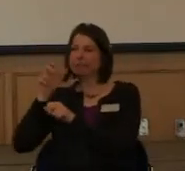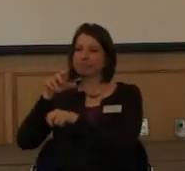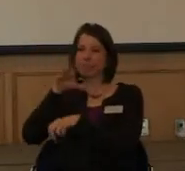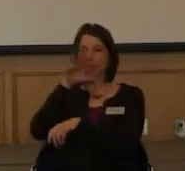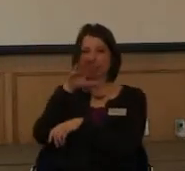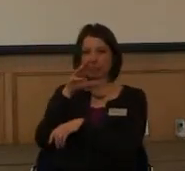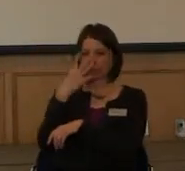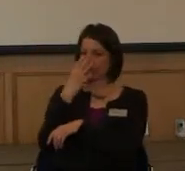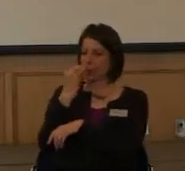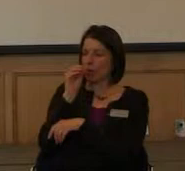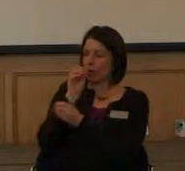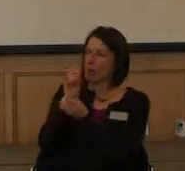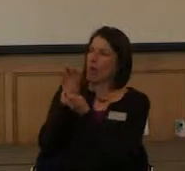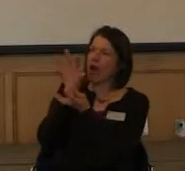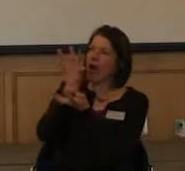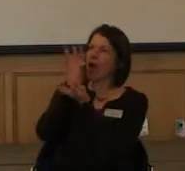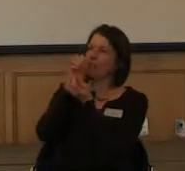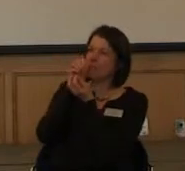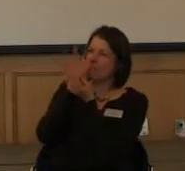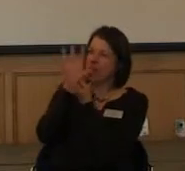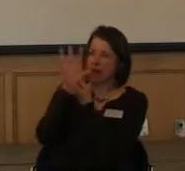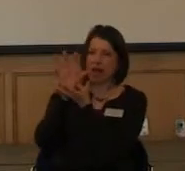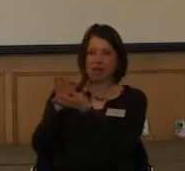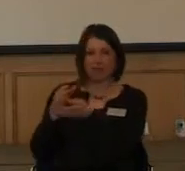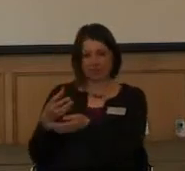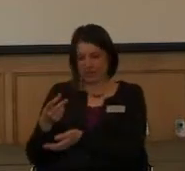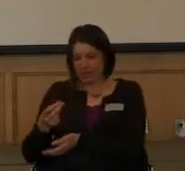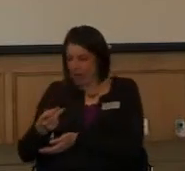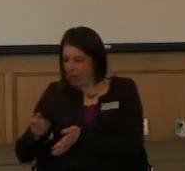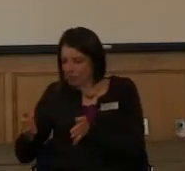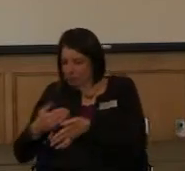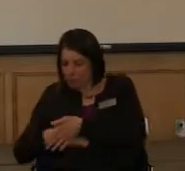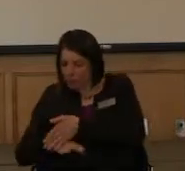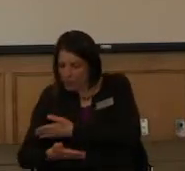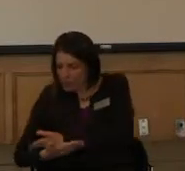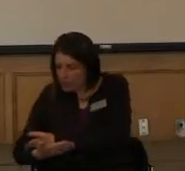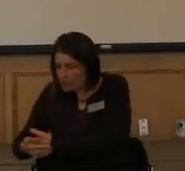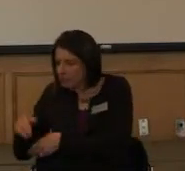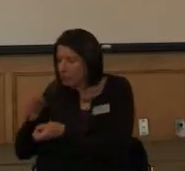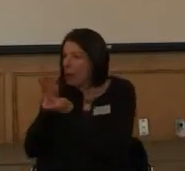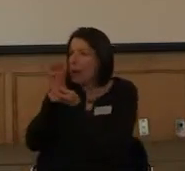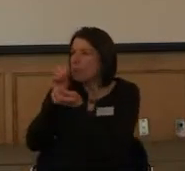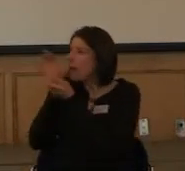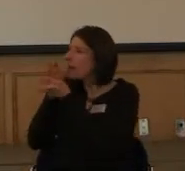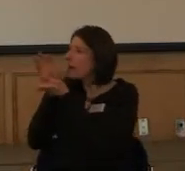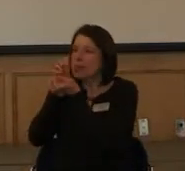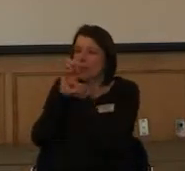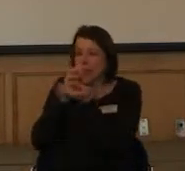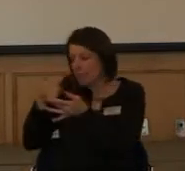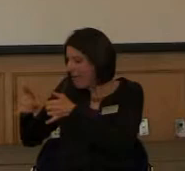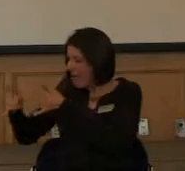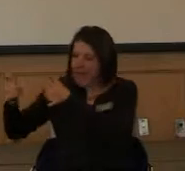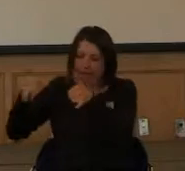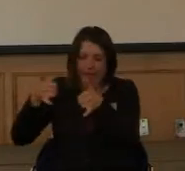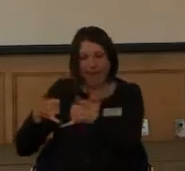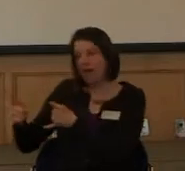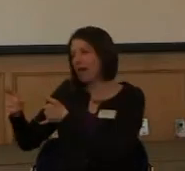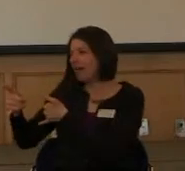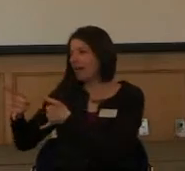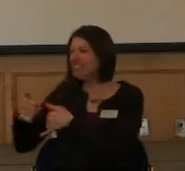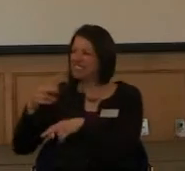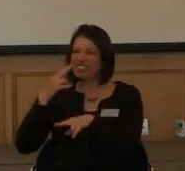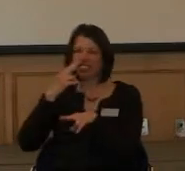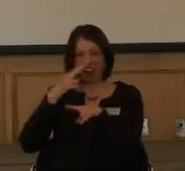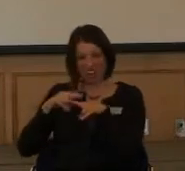to each other. And then after the pups were born, you could hear the pups playing and yapping and stuff. So it was kind of a